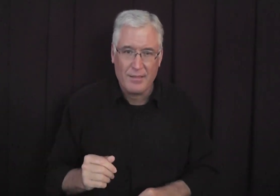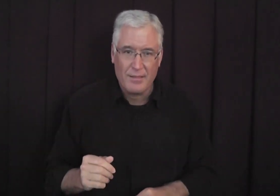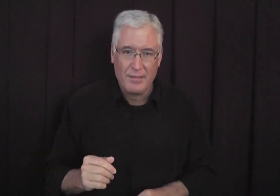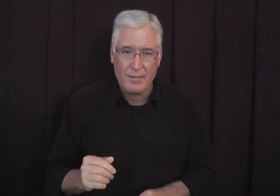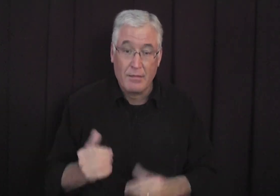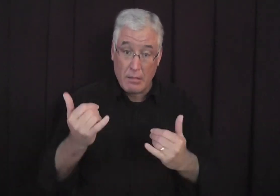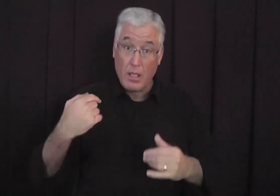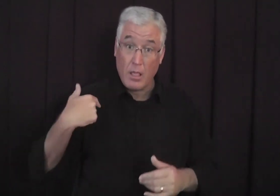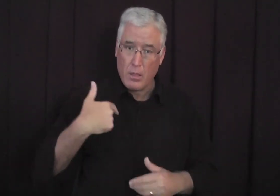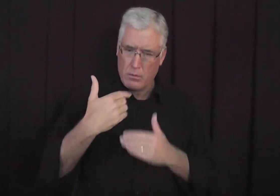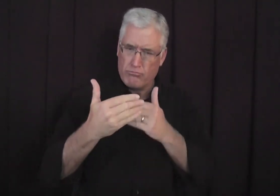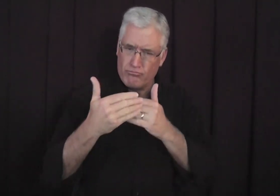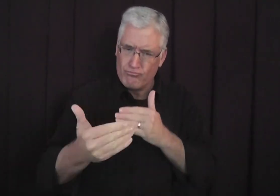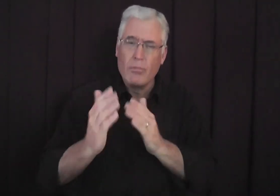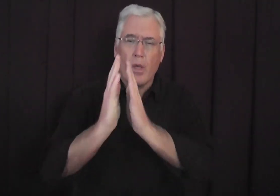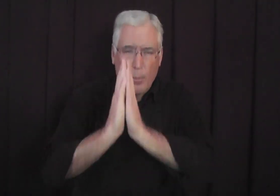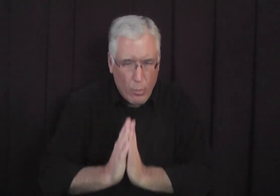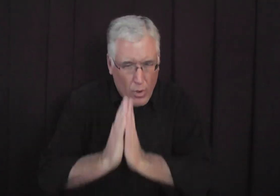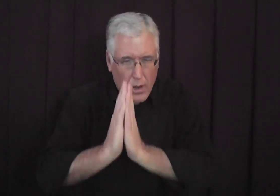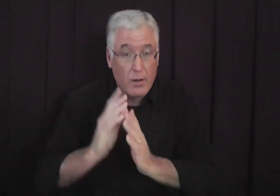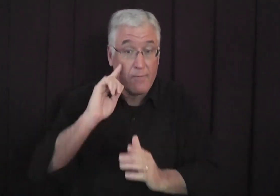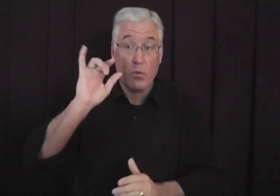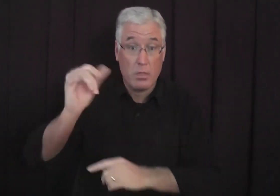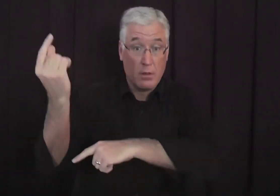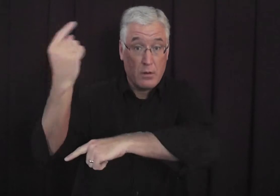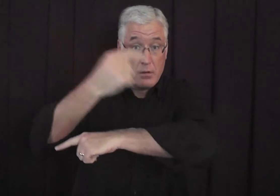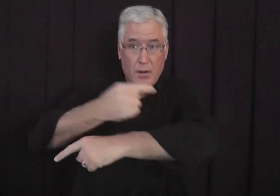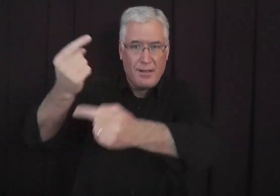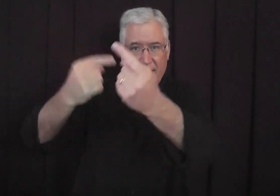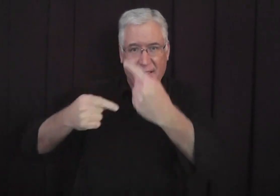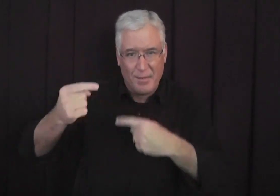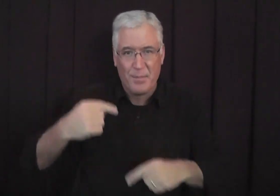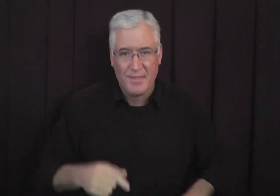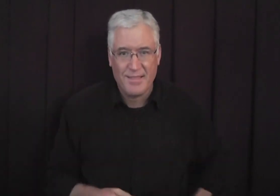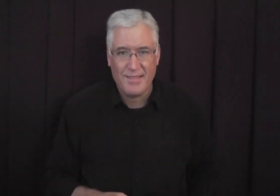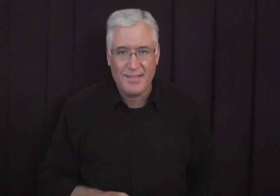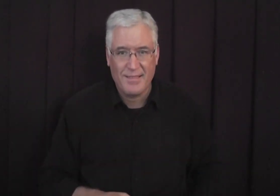peace forever. And right now, we need to pray for that day to come.